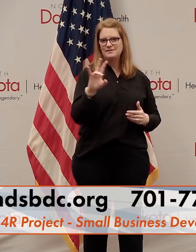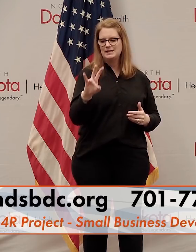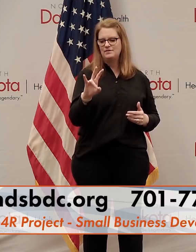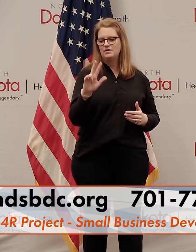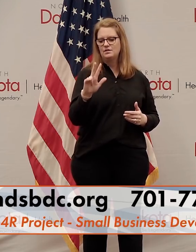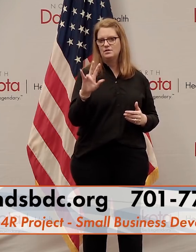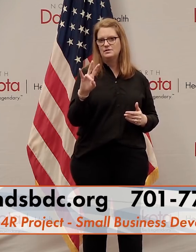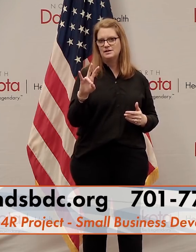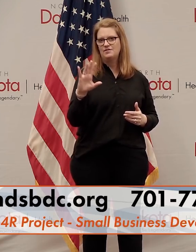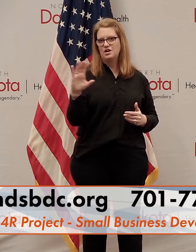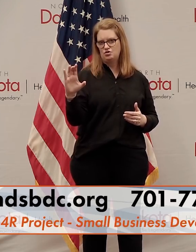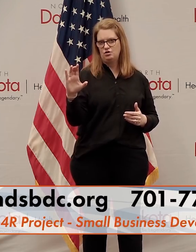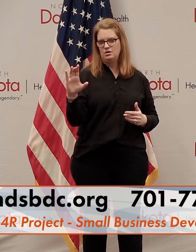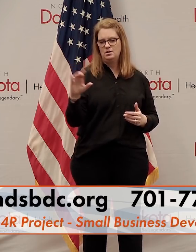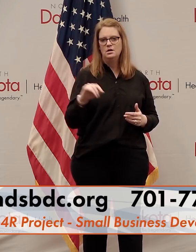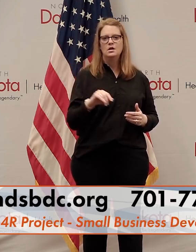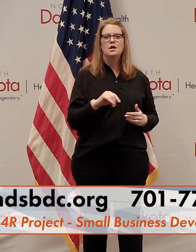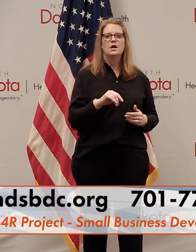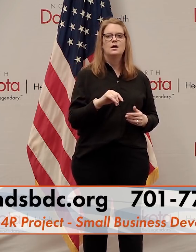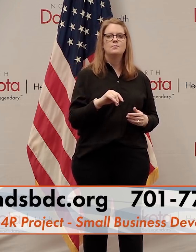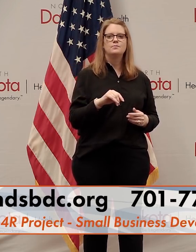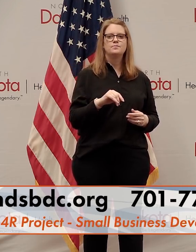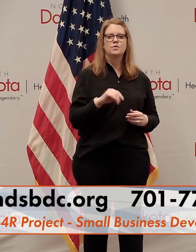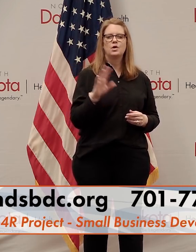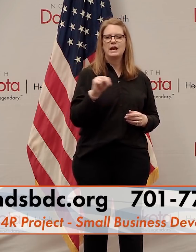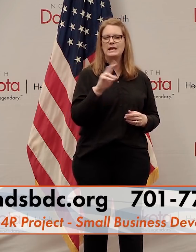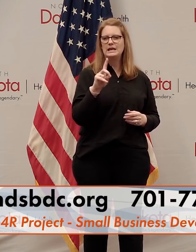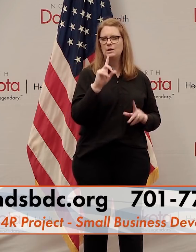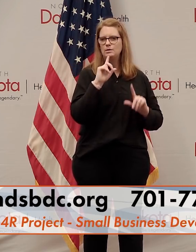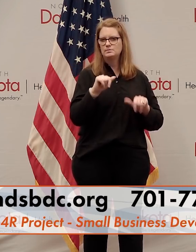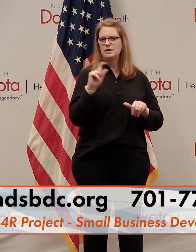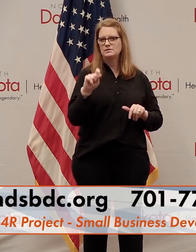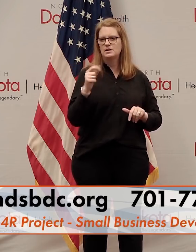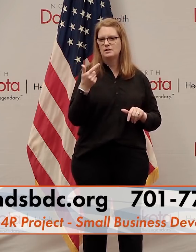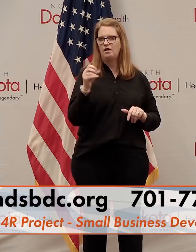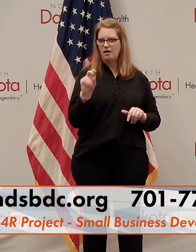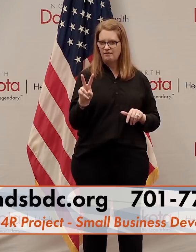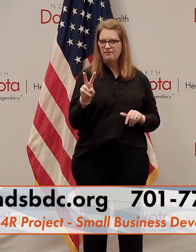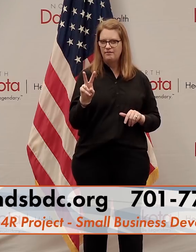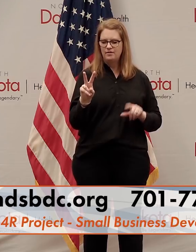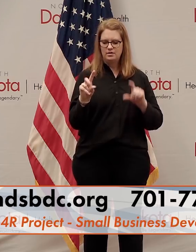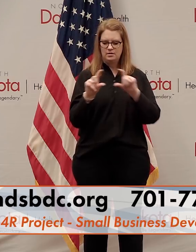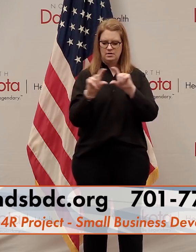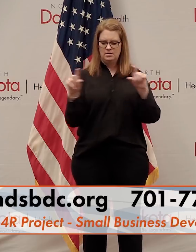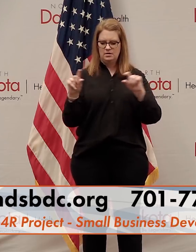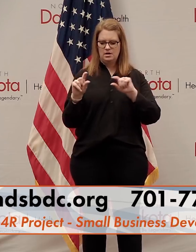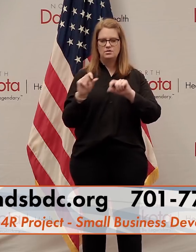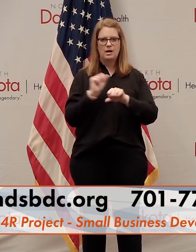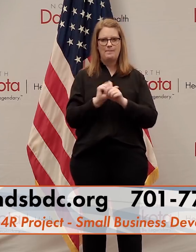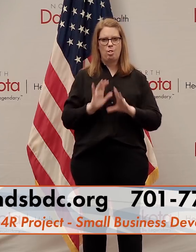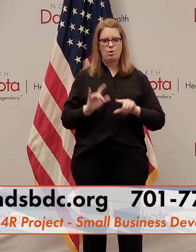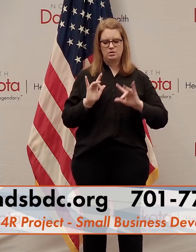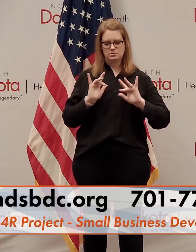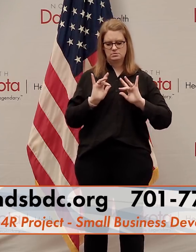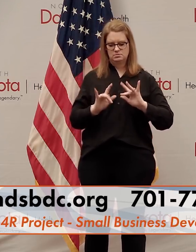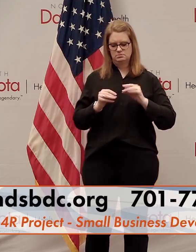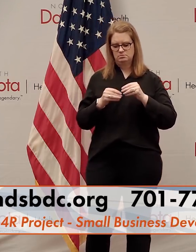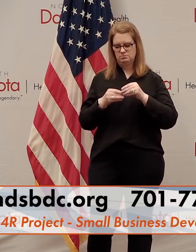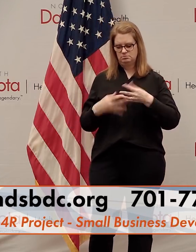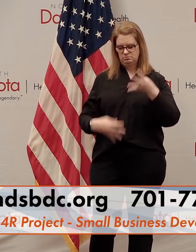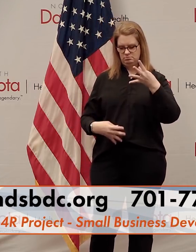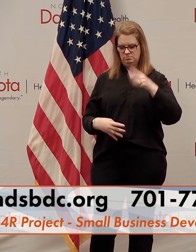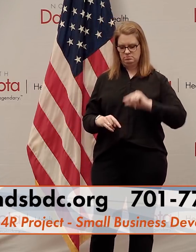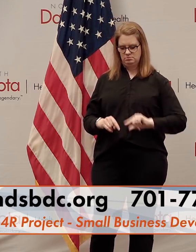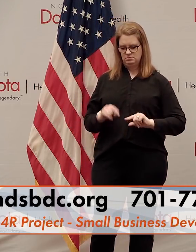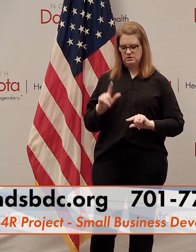-3700. Or I'm sure if you went to ndresponse.gov under employers, there'll be a link there to the